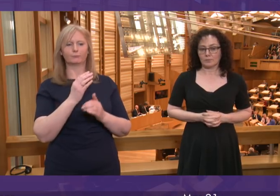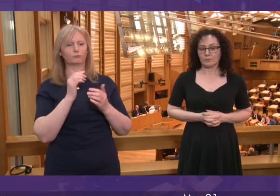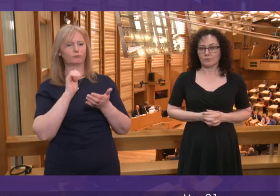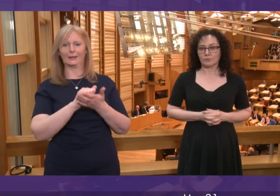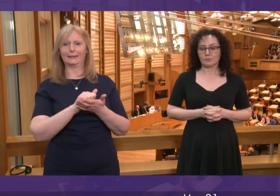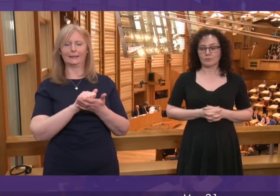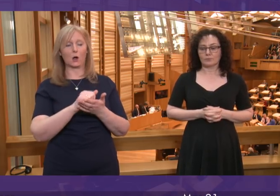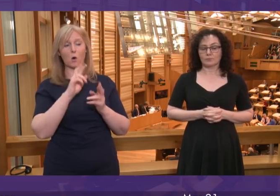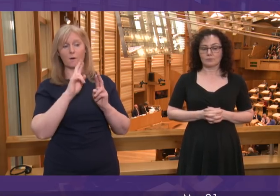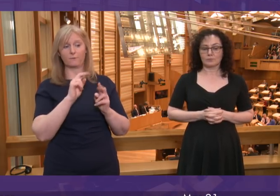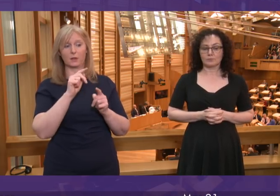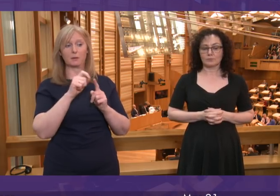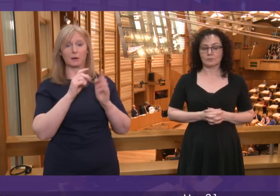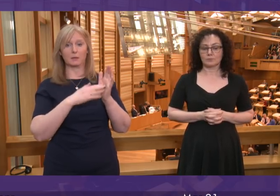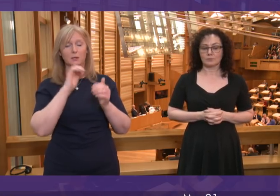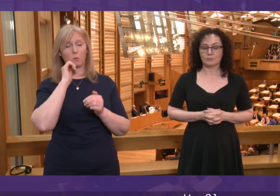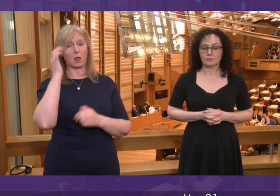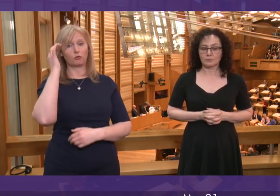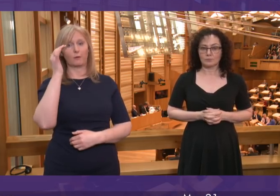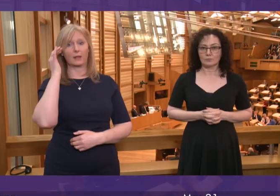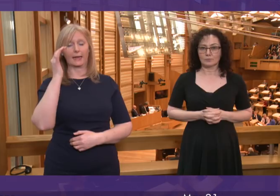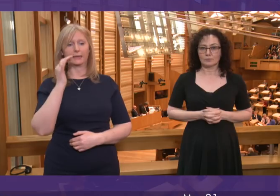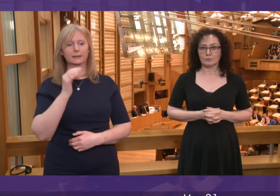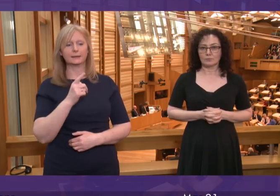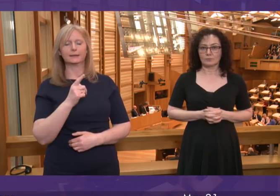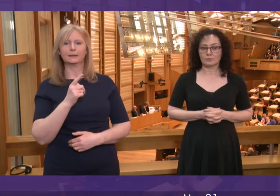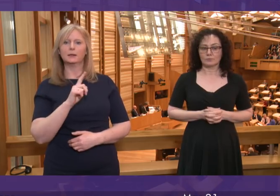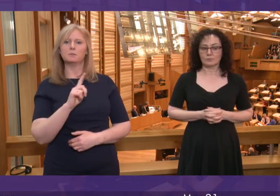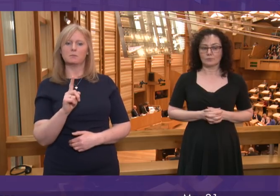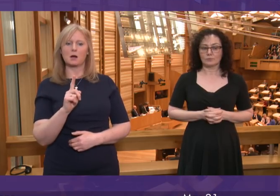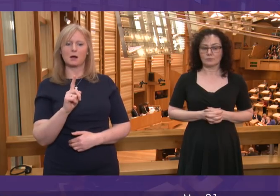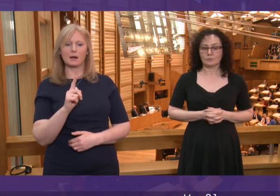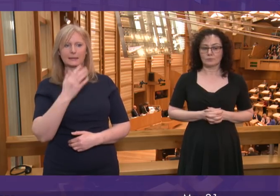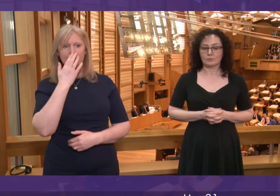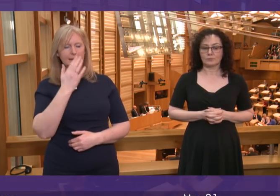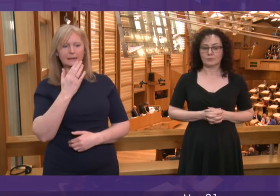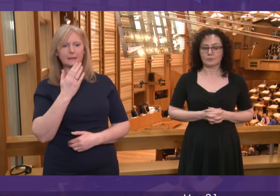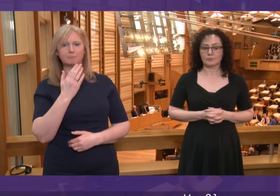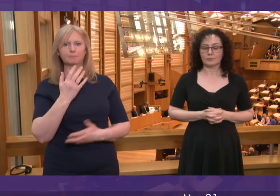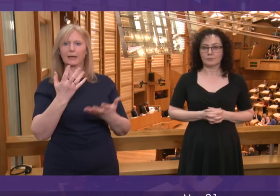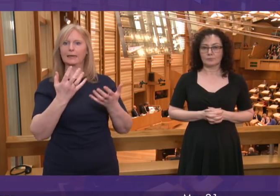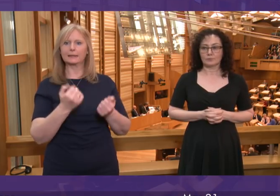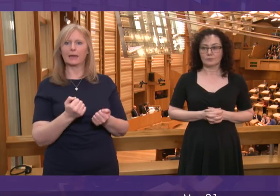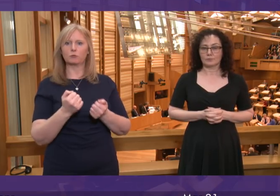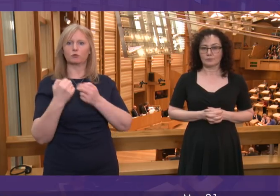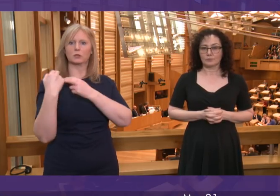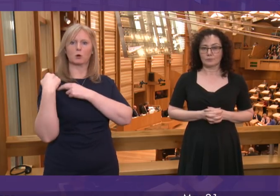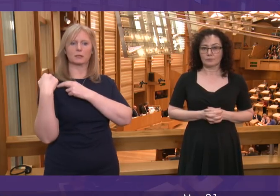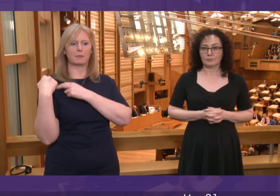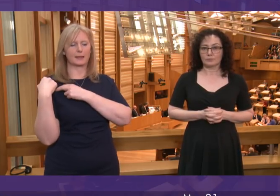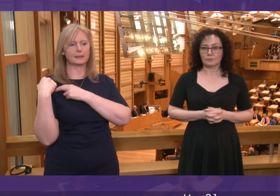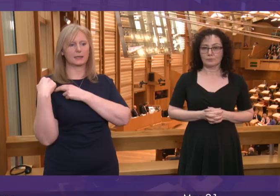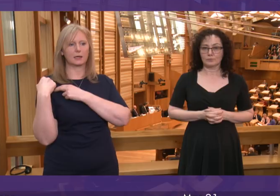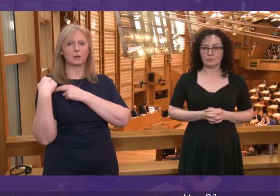reflect on that. But her comments also failed to accept any of the responsibility she bears for the mess